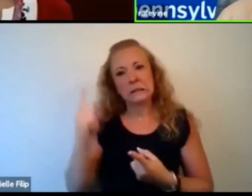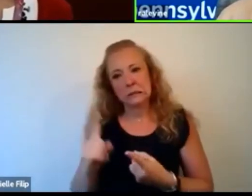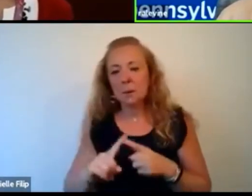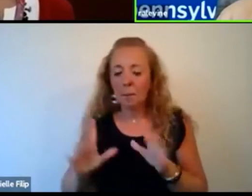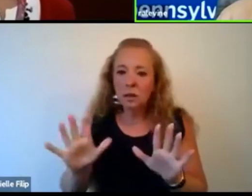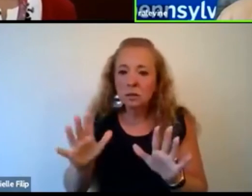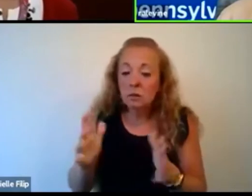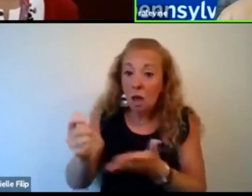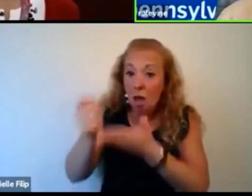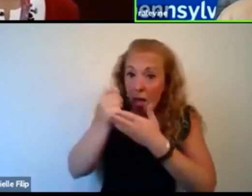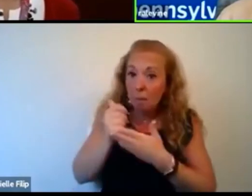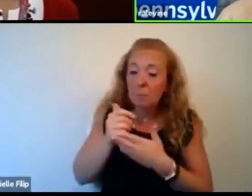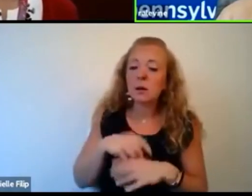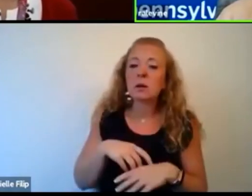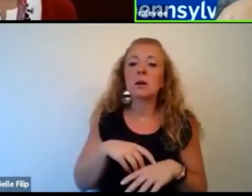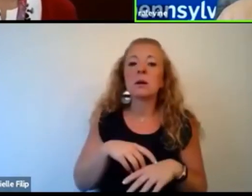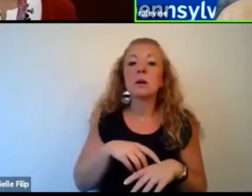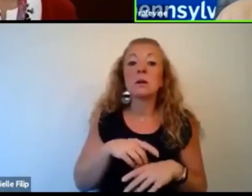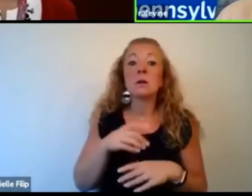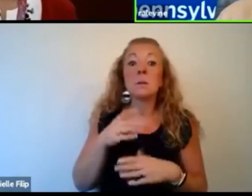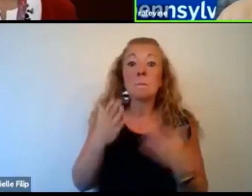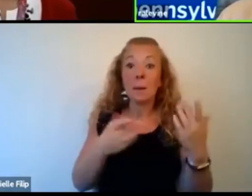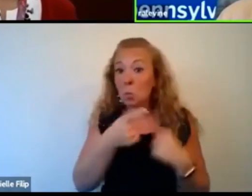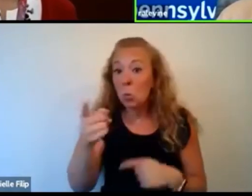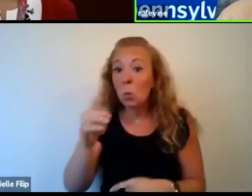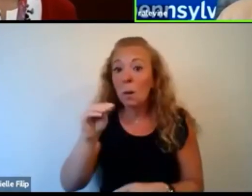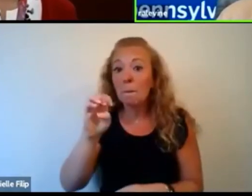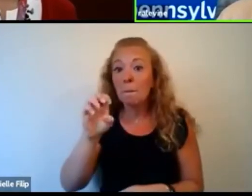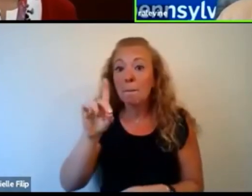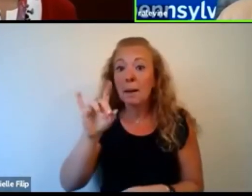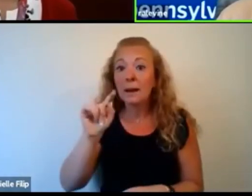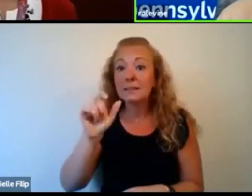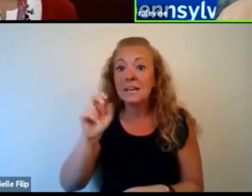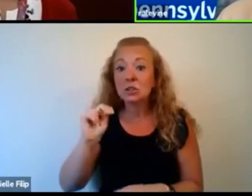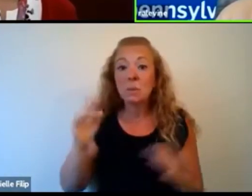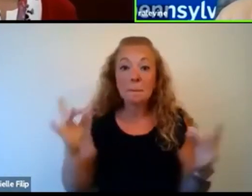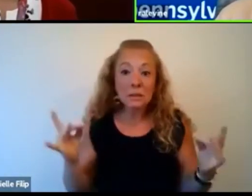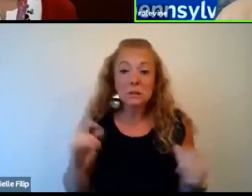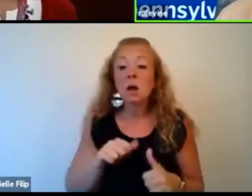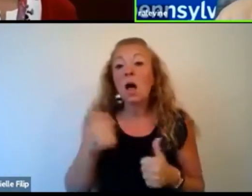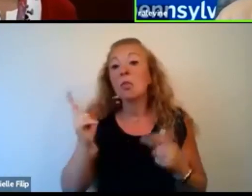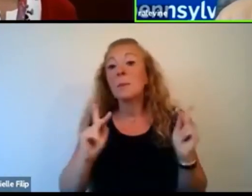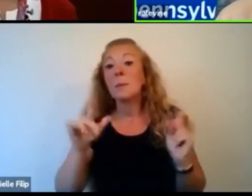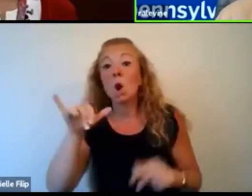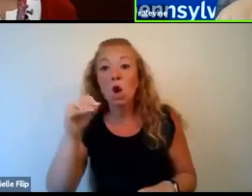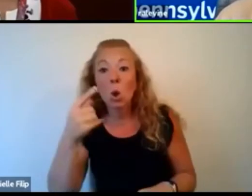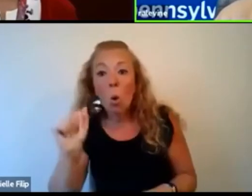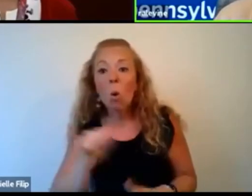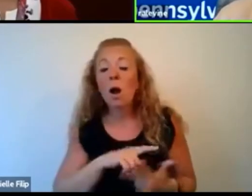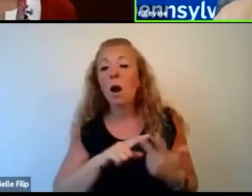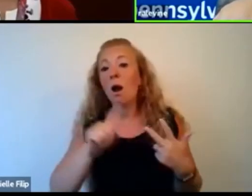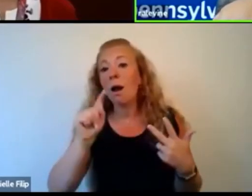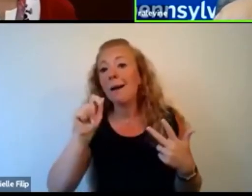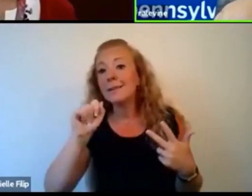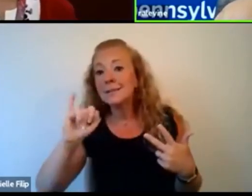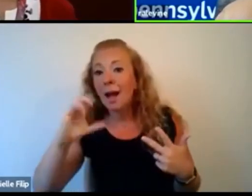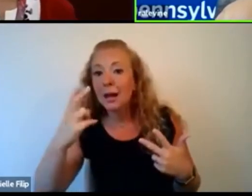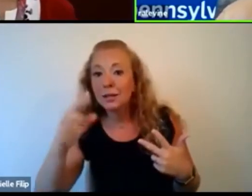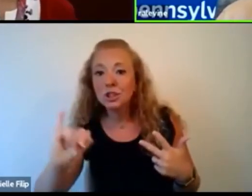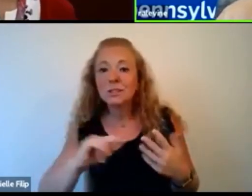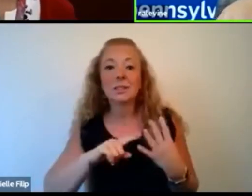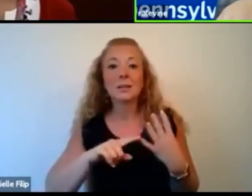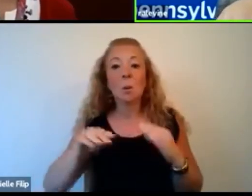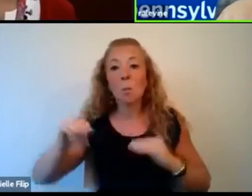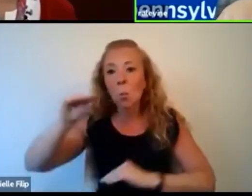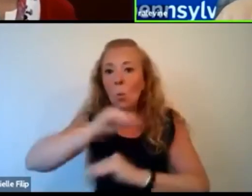But for some, so some, it might be meditation. For others, it might be yoga or tai chi or meditation through movements